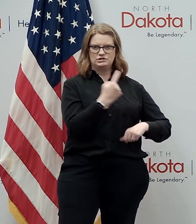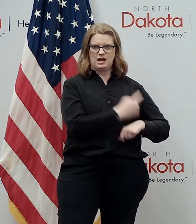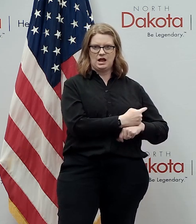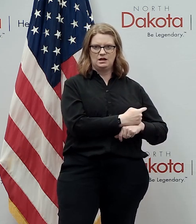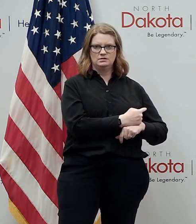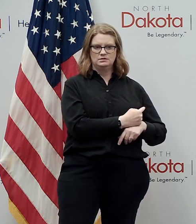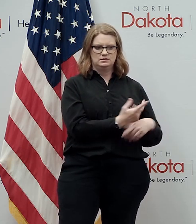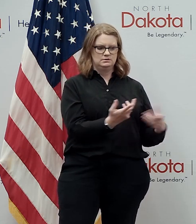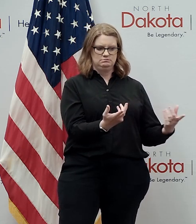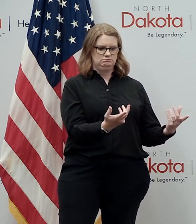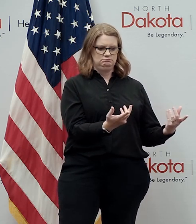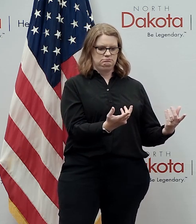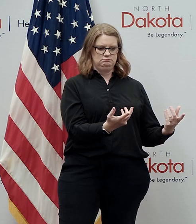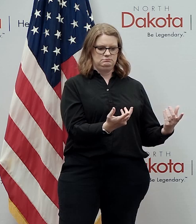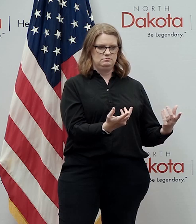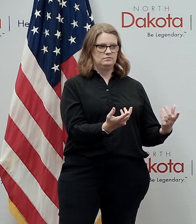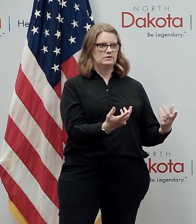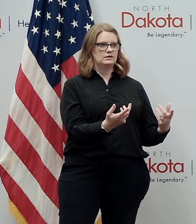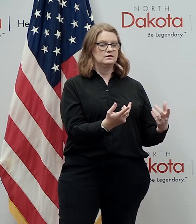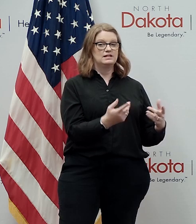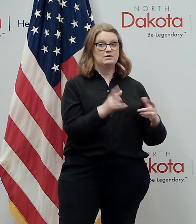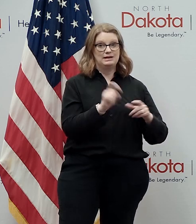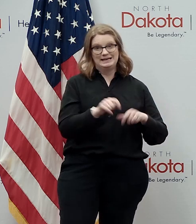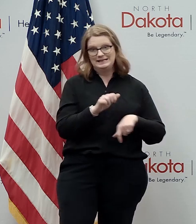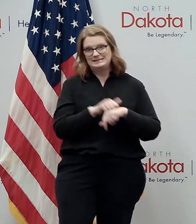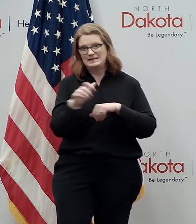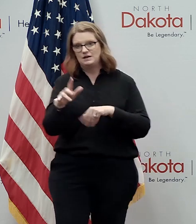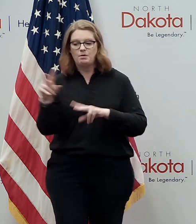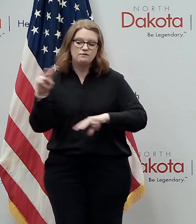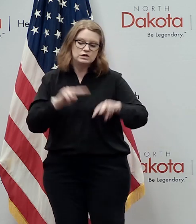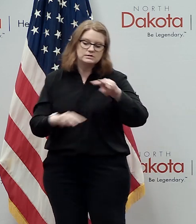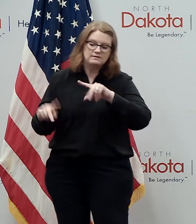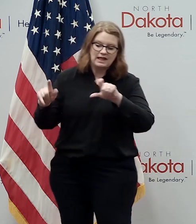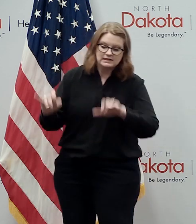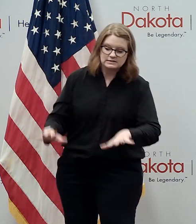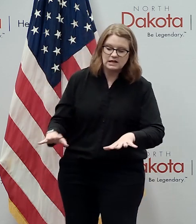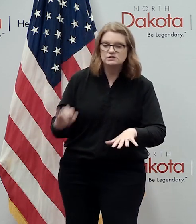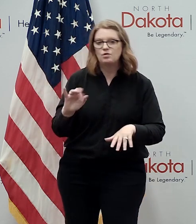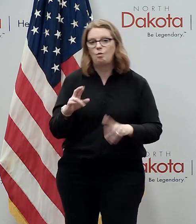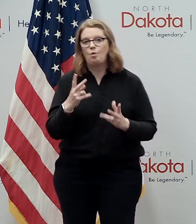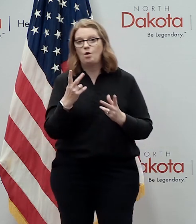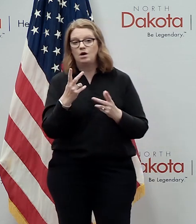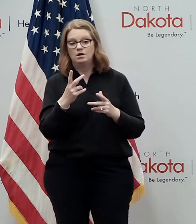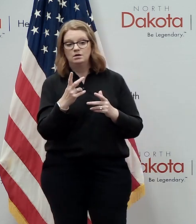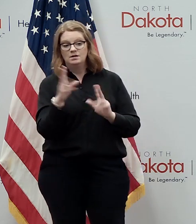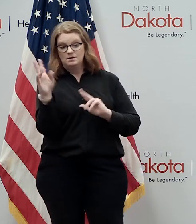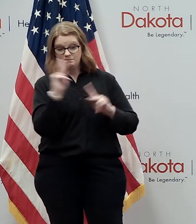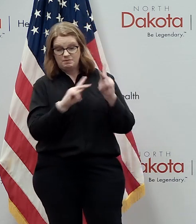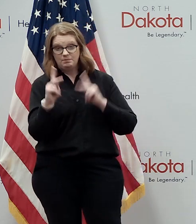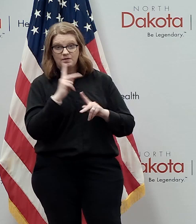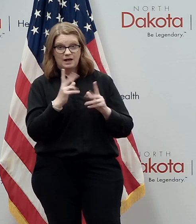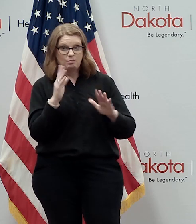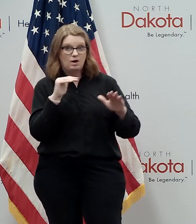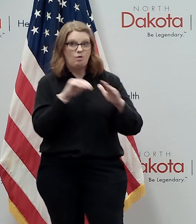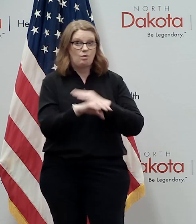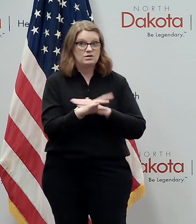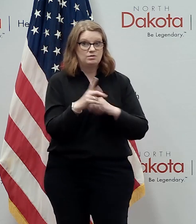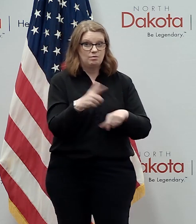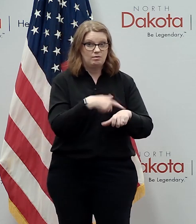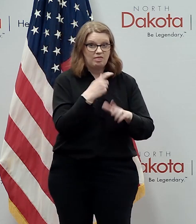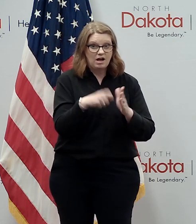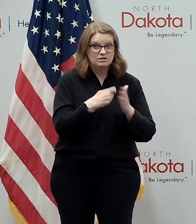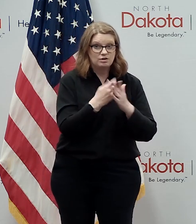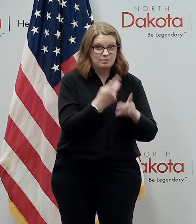want to see us apply those either on surveillance testing or apply them like for visitors that want to get back into long-term care.